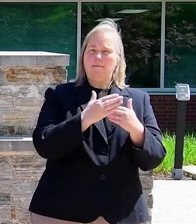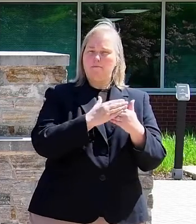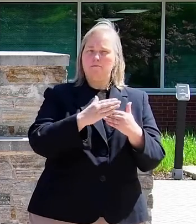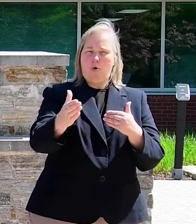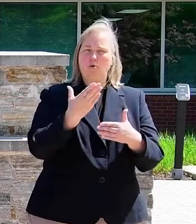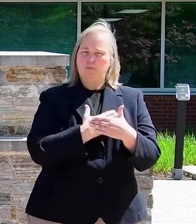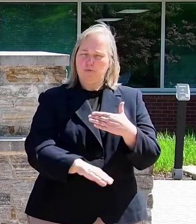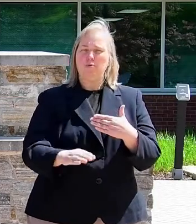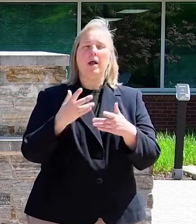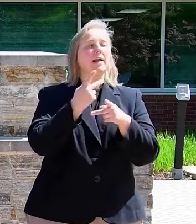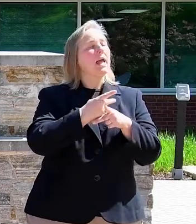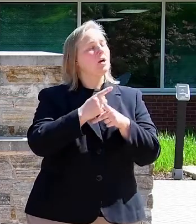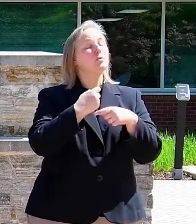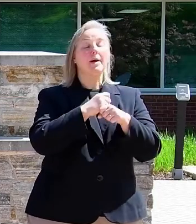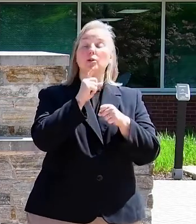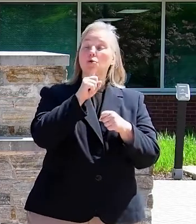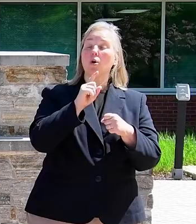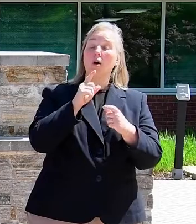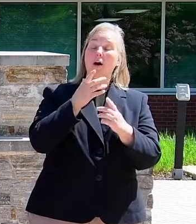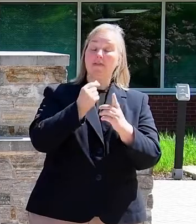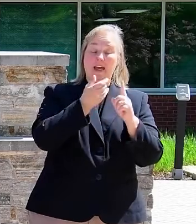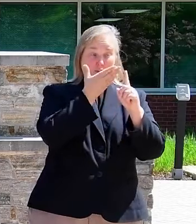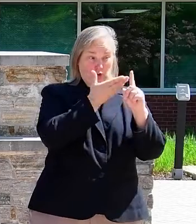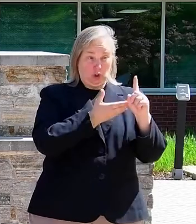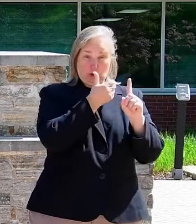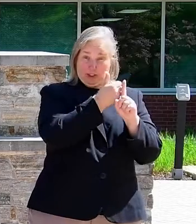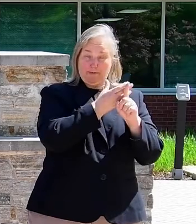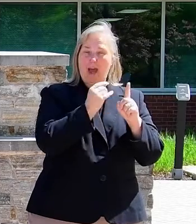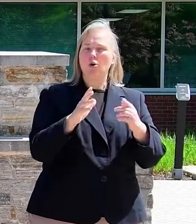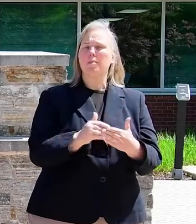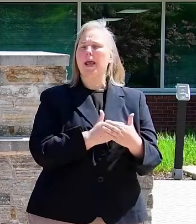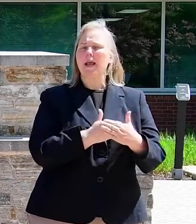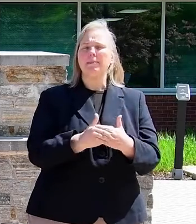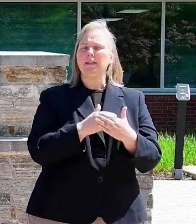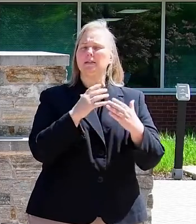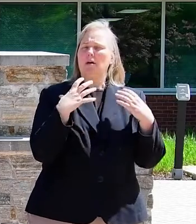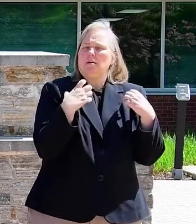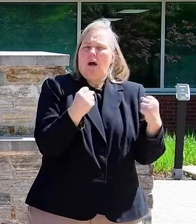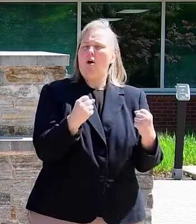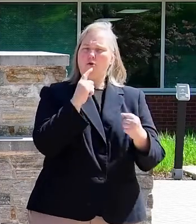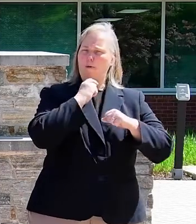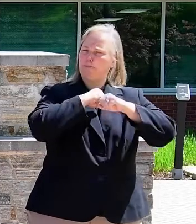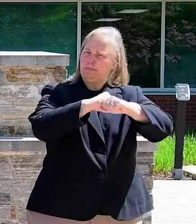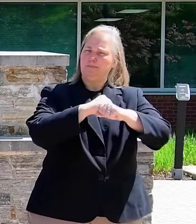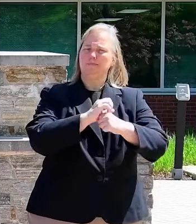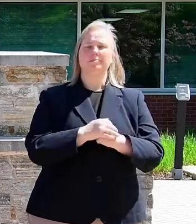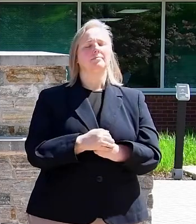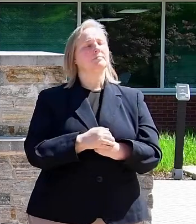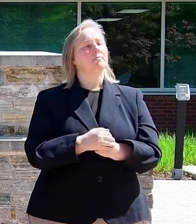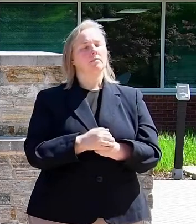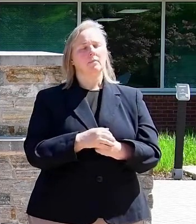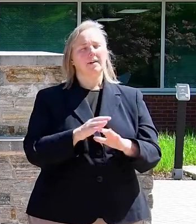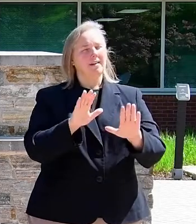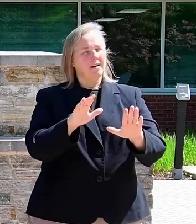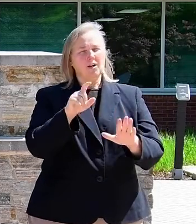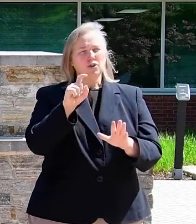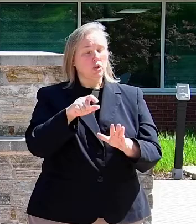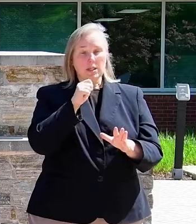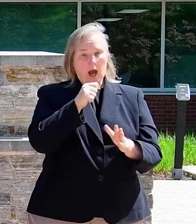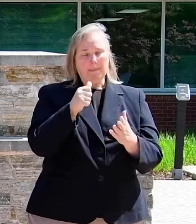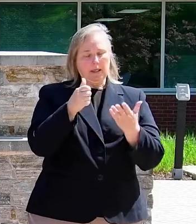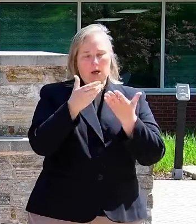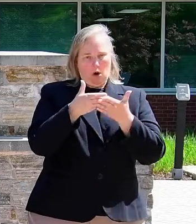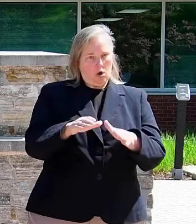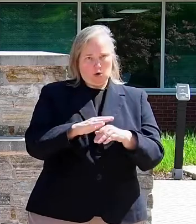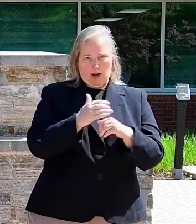that her and her baby's well-being and health are protected. It should not be lost on